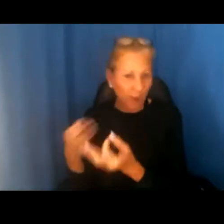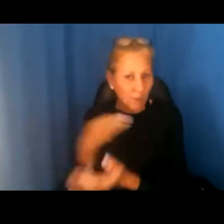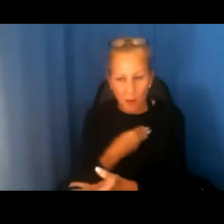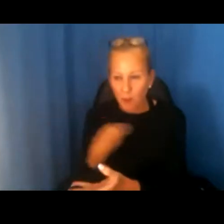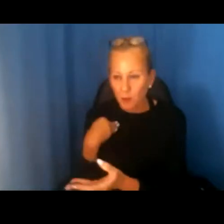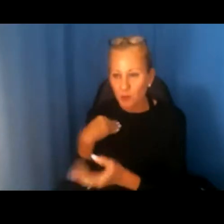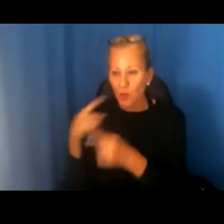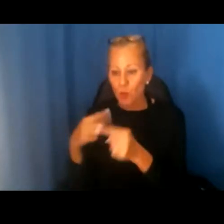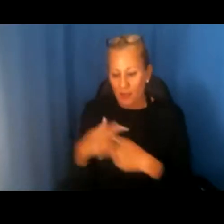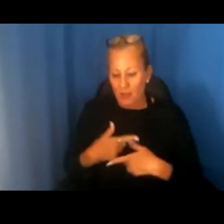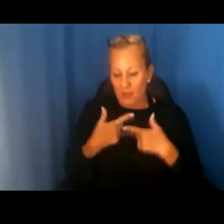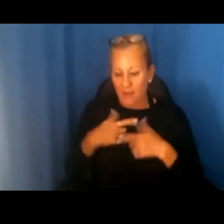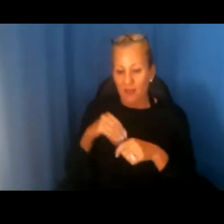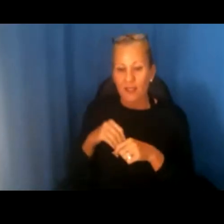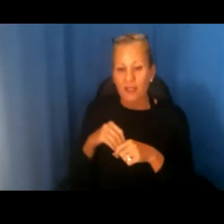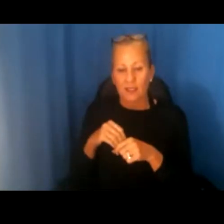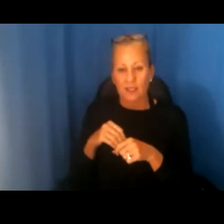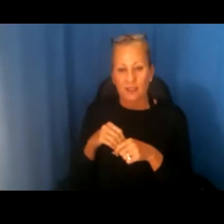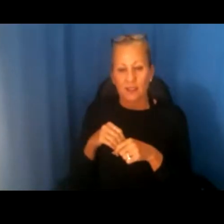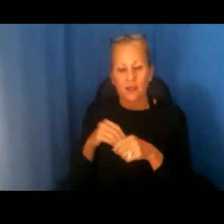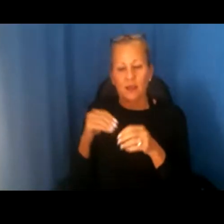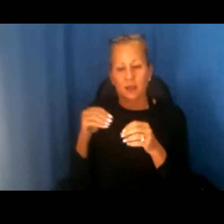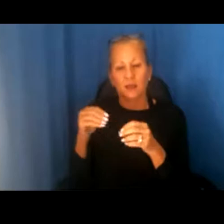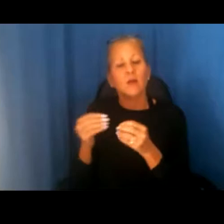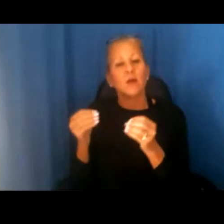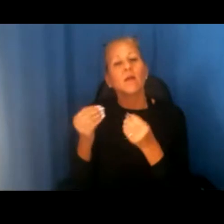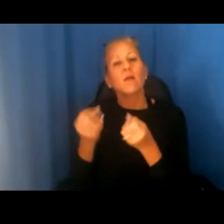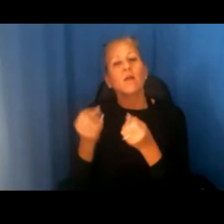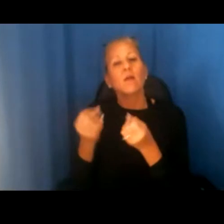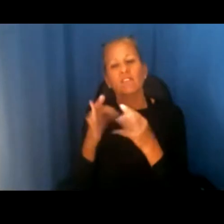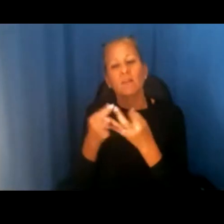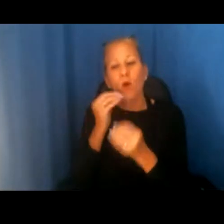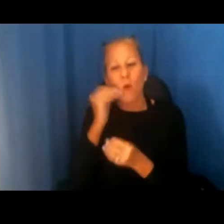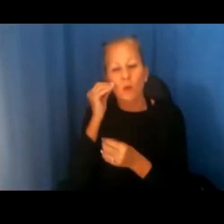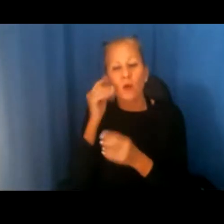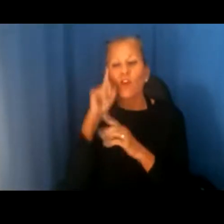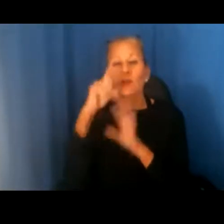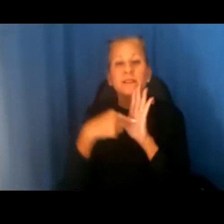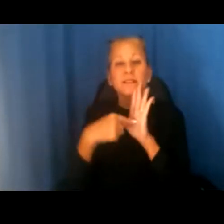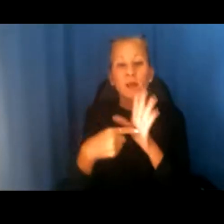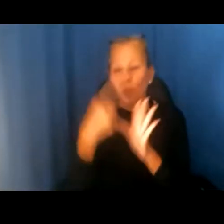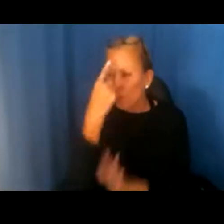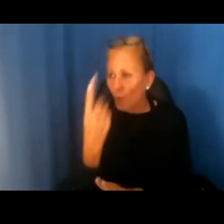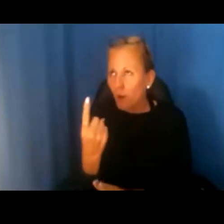when they're living in multifamily housing. For example, in one instance,